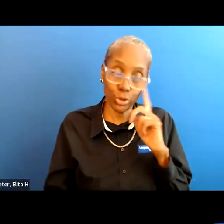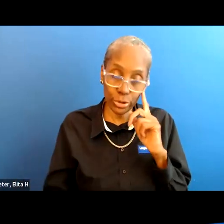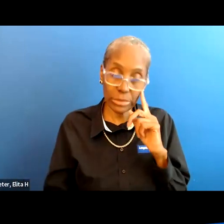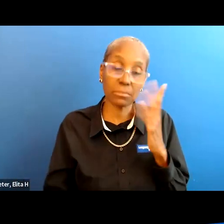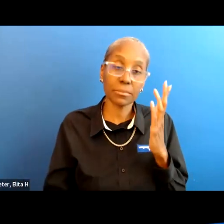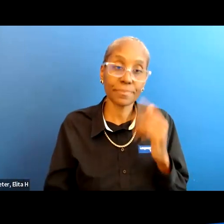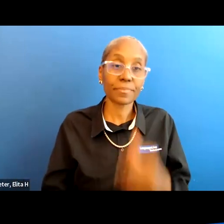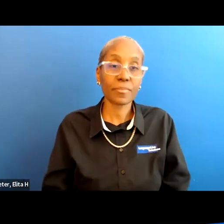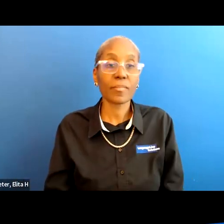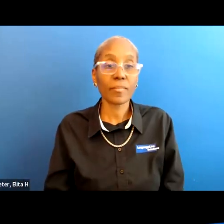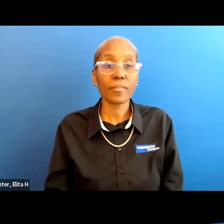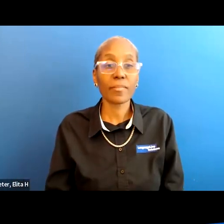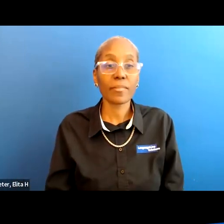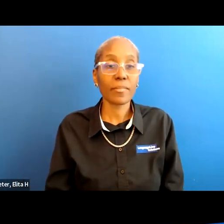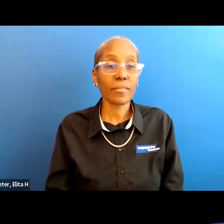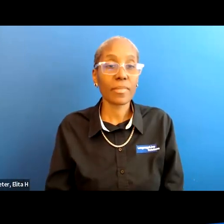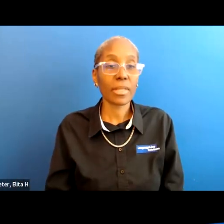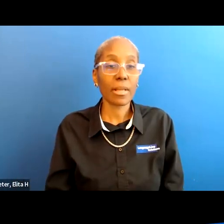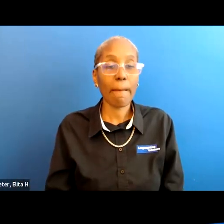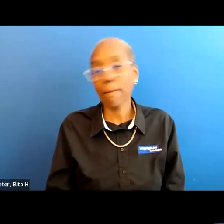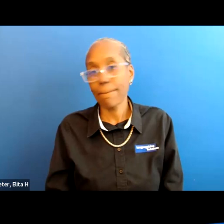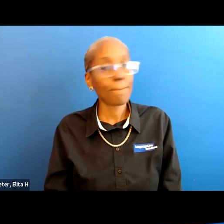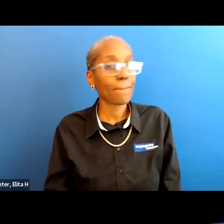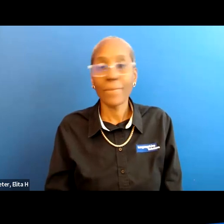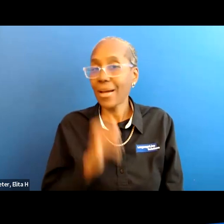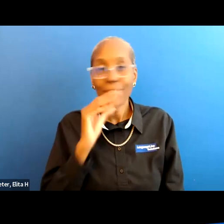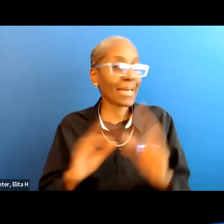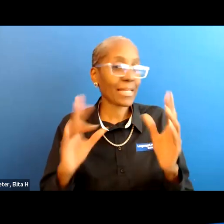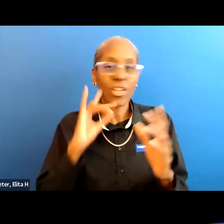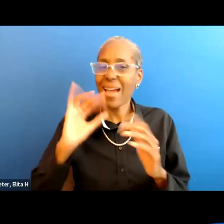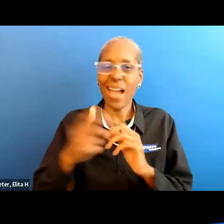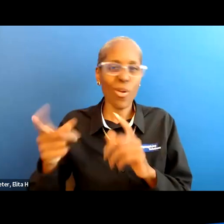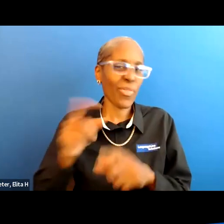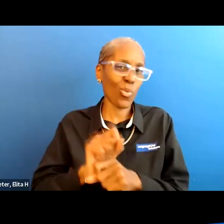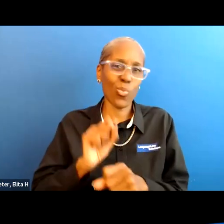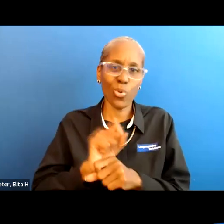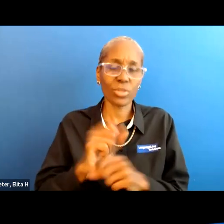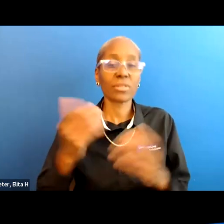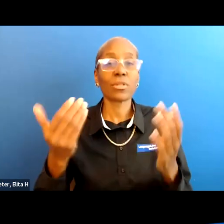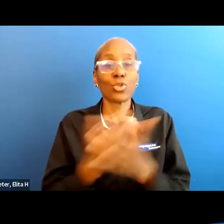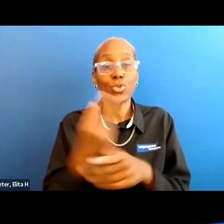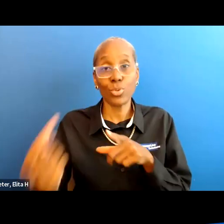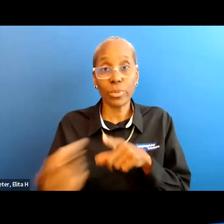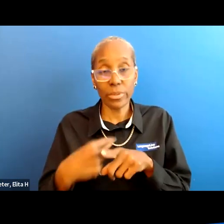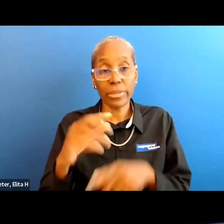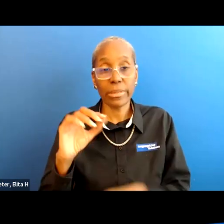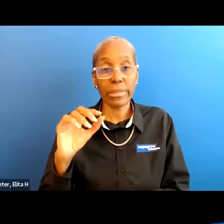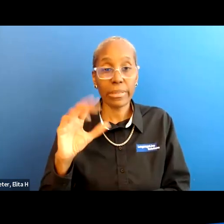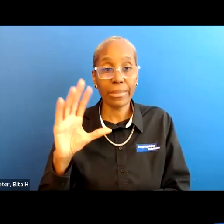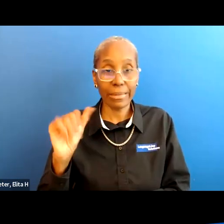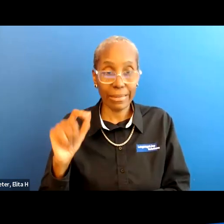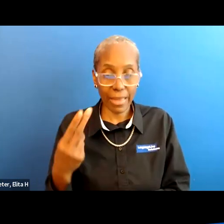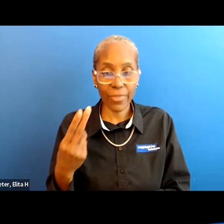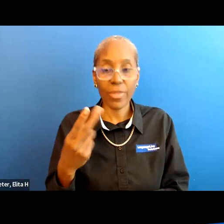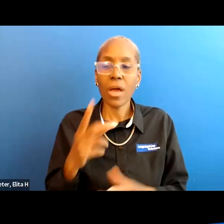i'm not quite sure about what's going on with that it's an it's a new catheter um i i